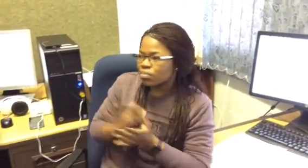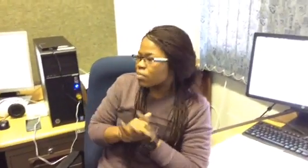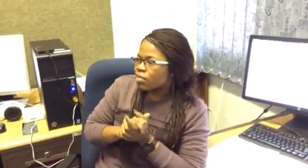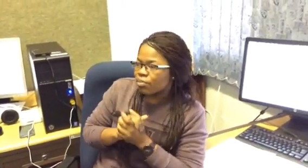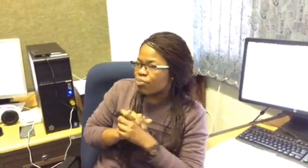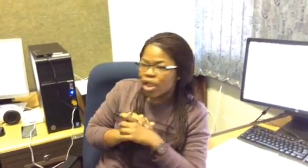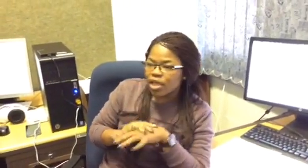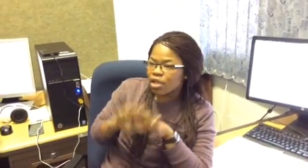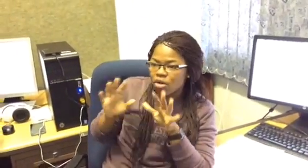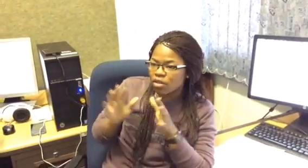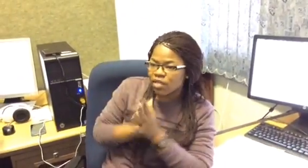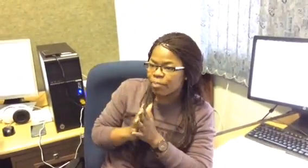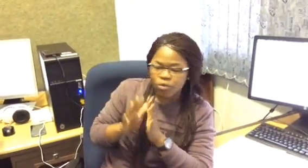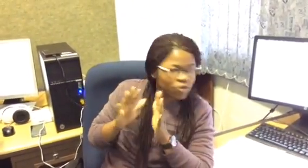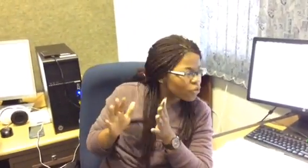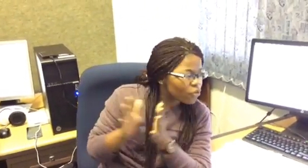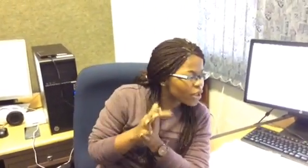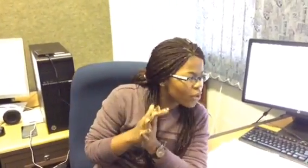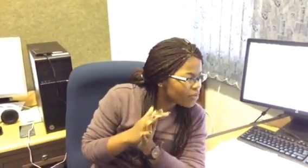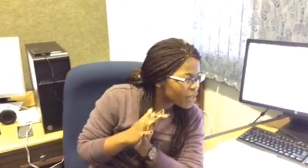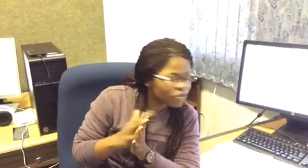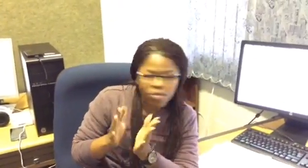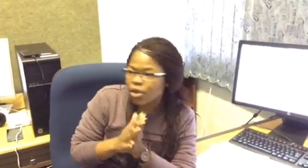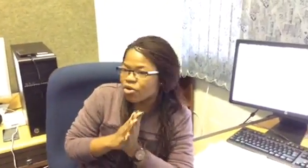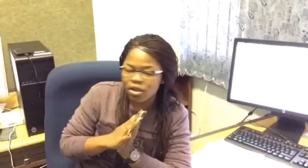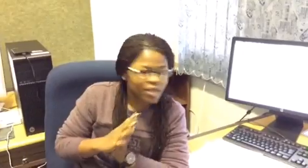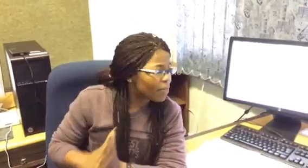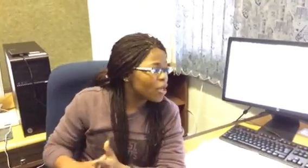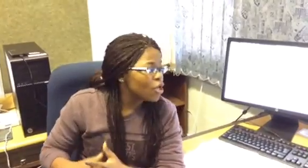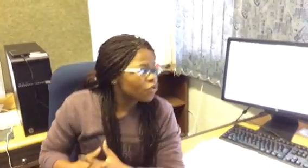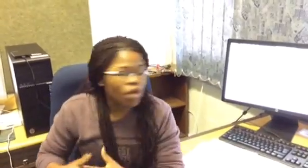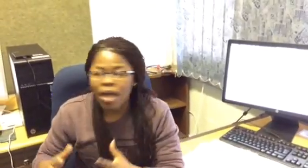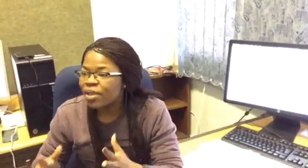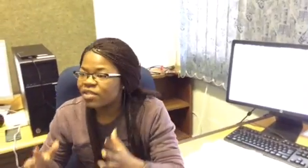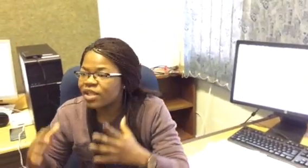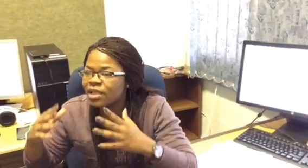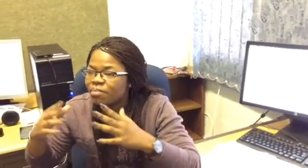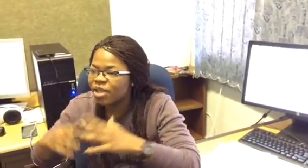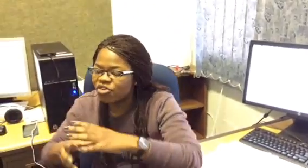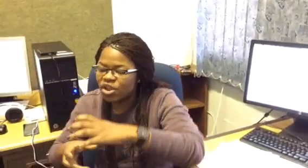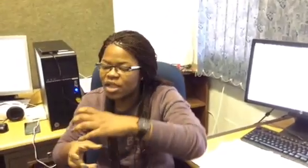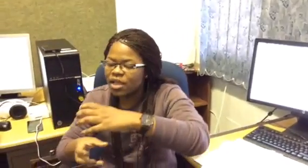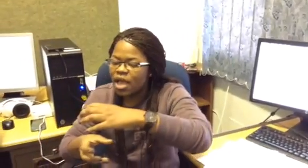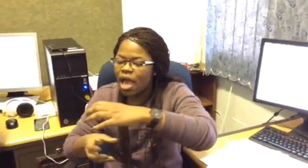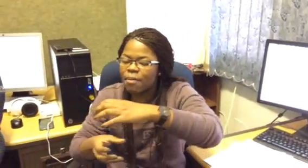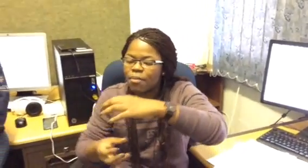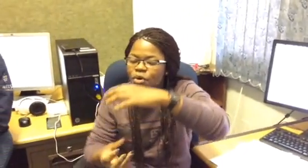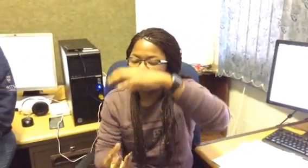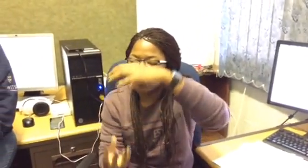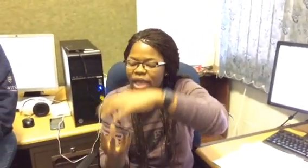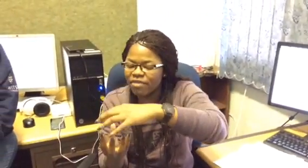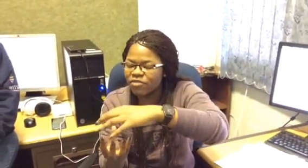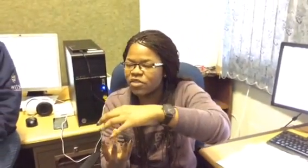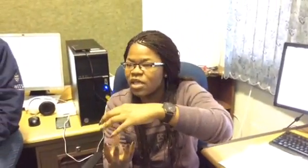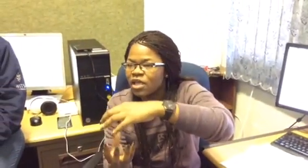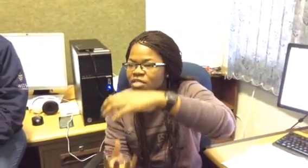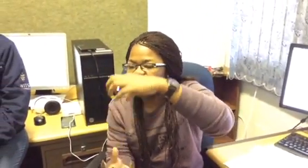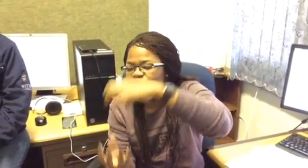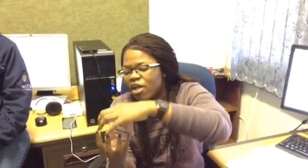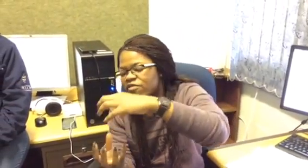breaking rocks up using cool equipment to break rocks up so I'm basically measuring um waves that travel